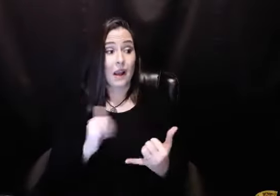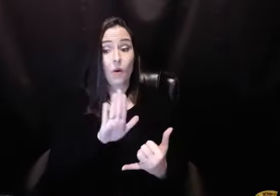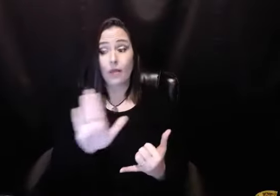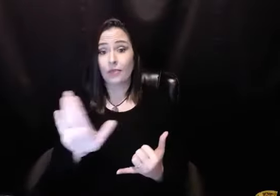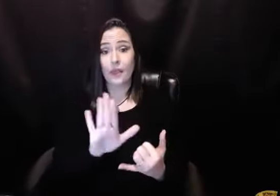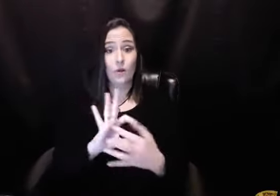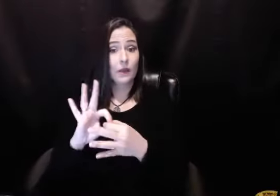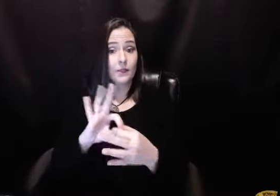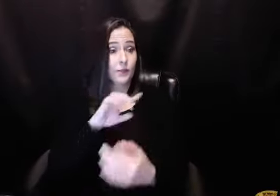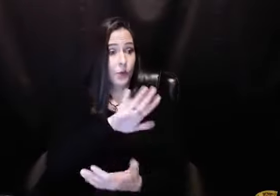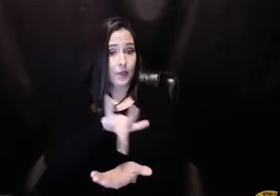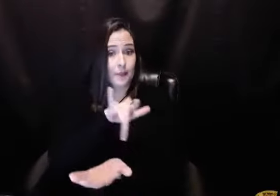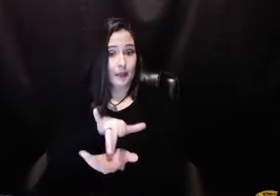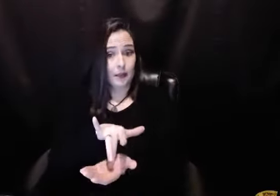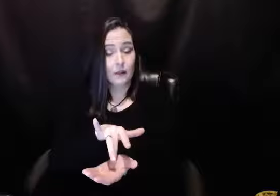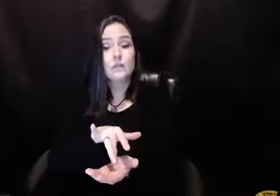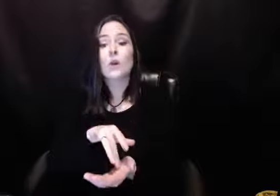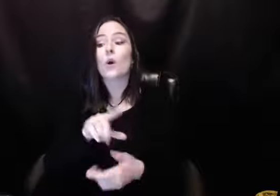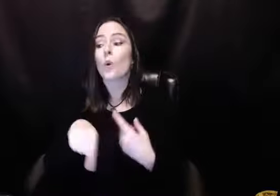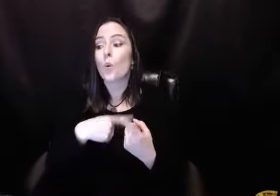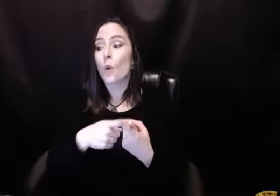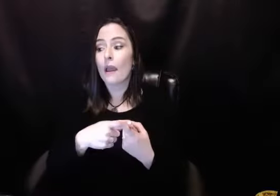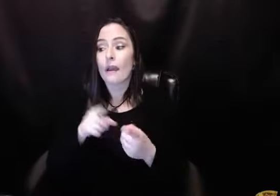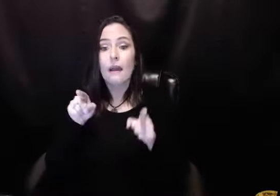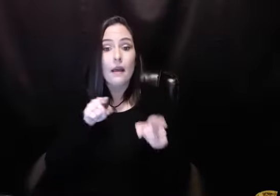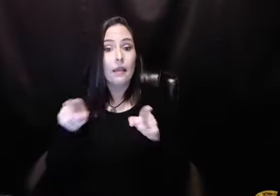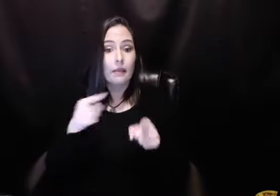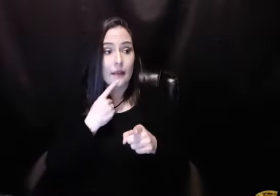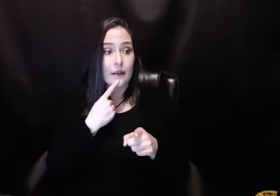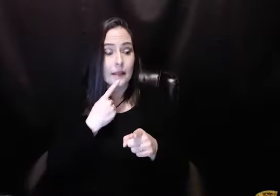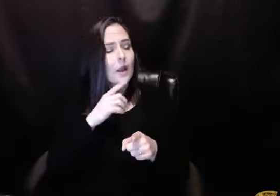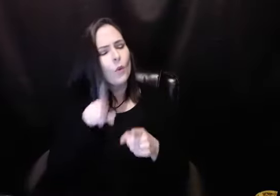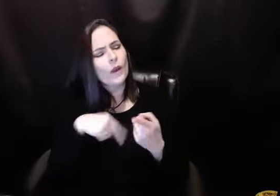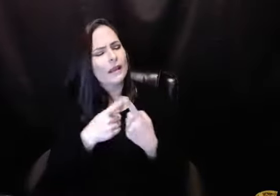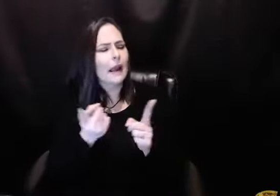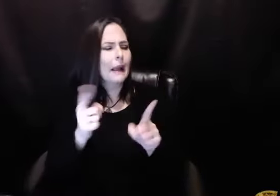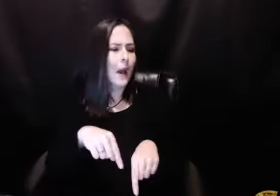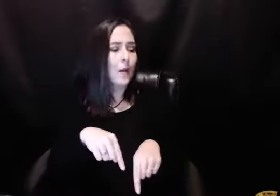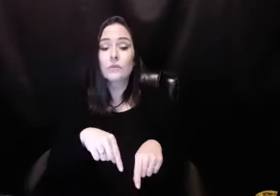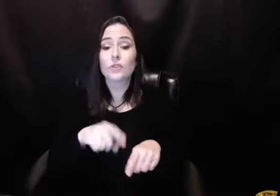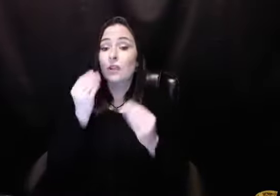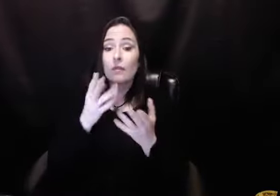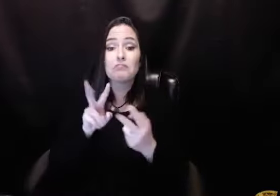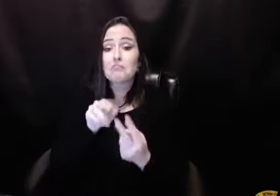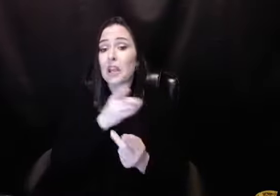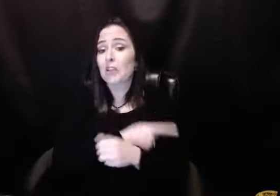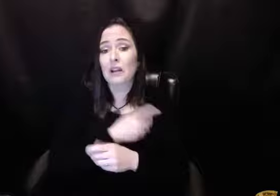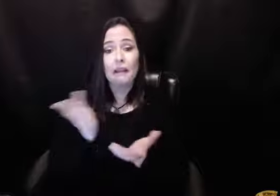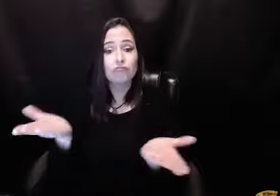assignment. Get out of the middle of that relationship. When they call and say, when can I come? Tell them either